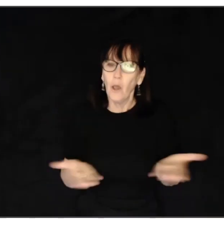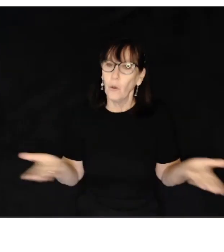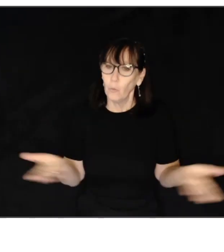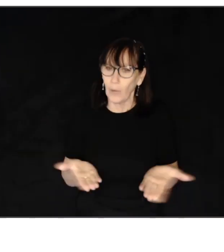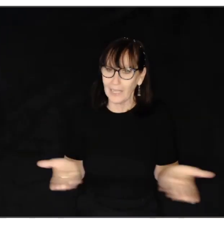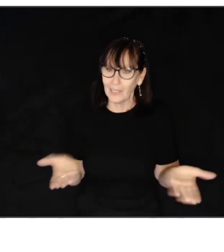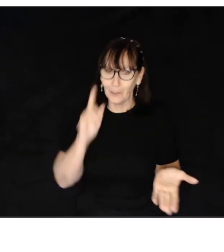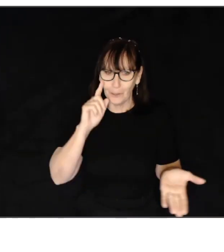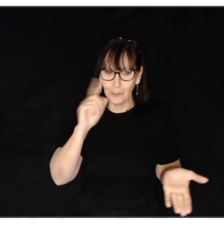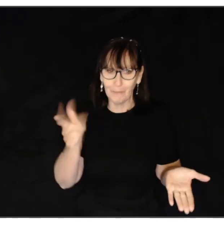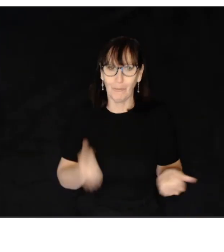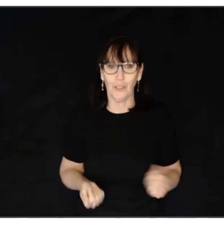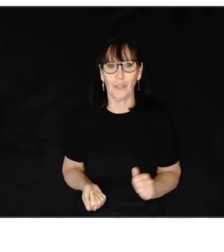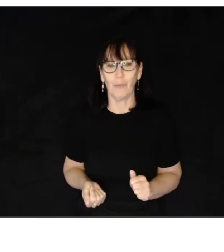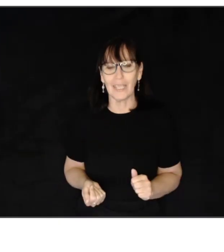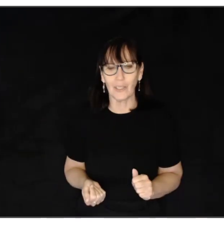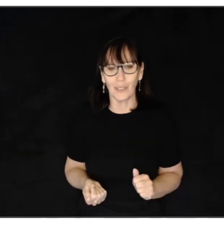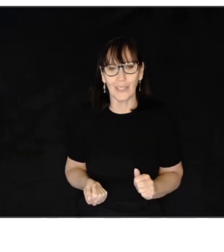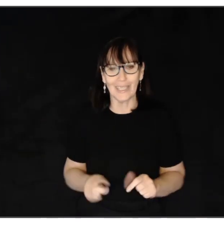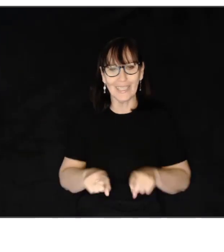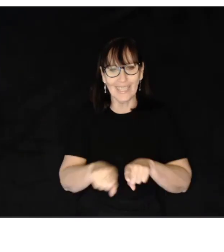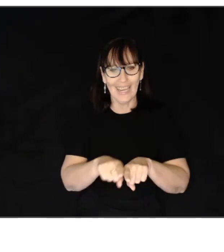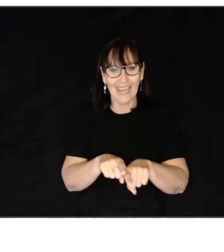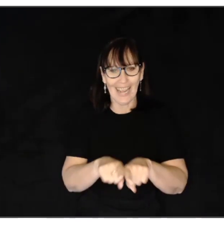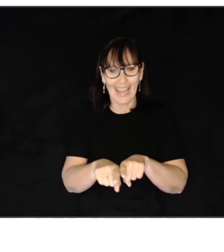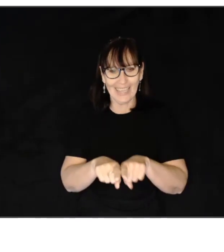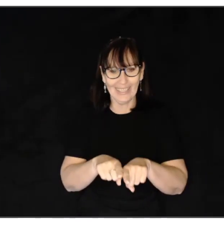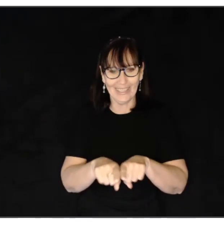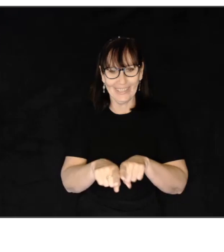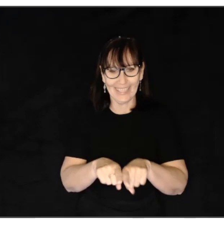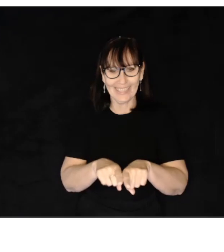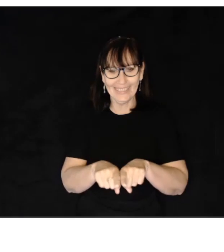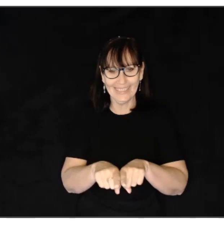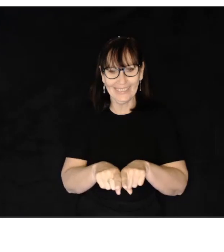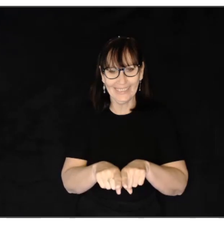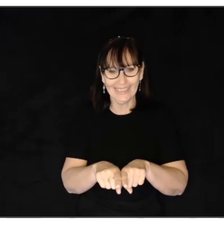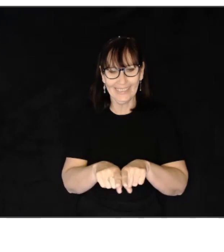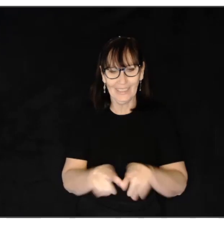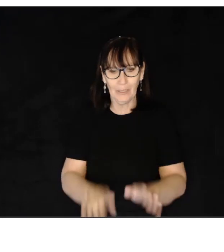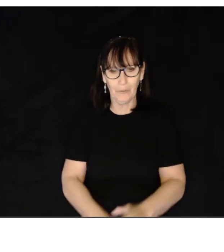where to look for further resources and learning.